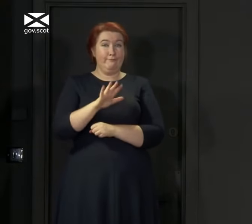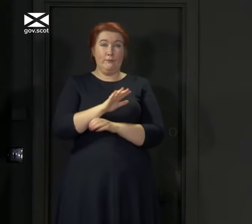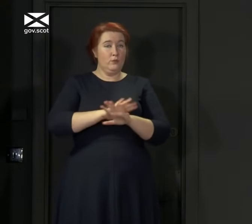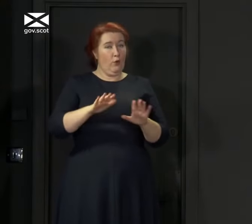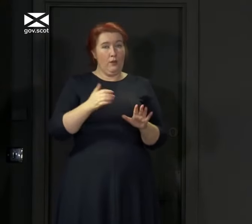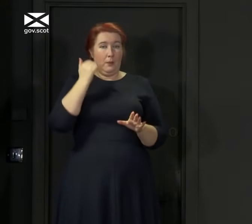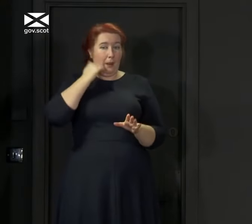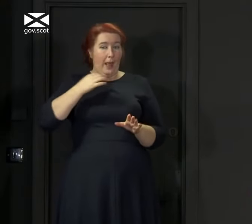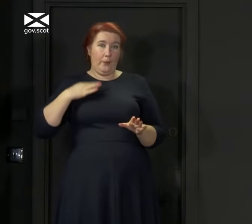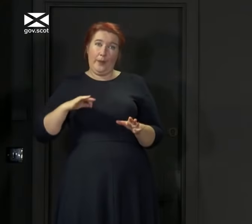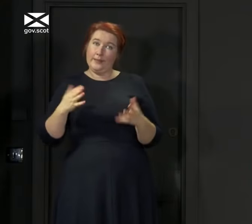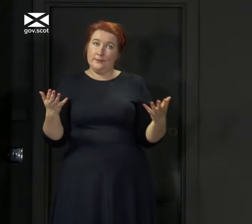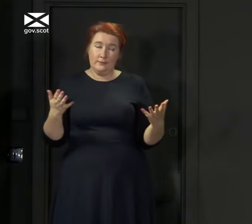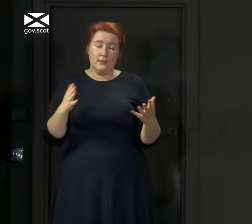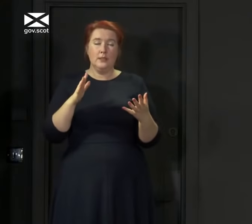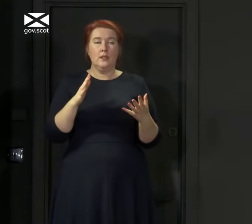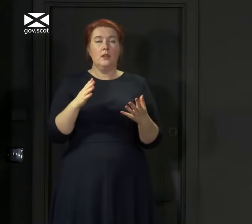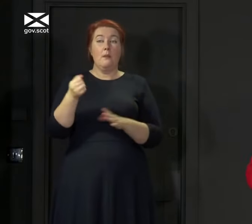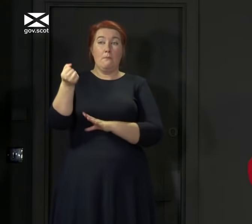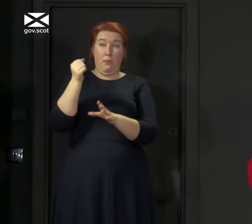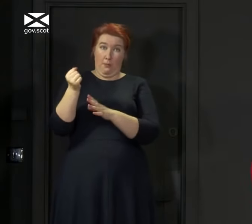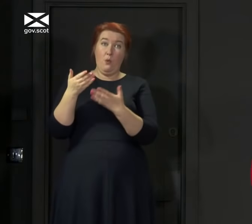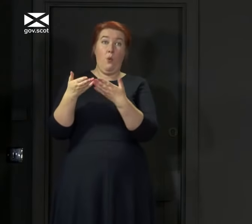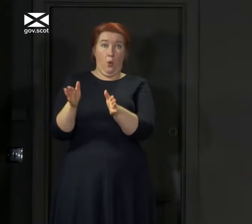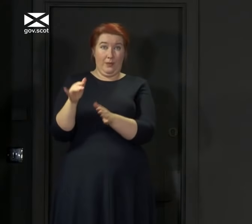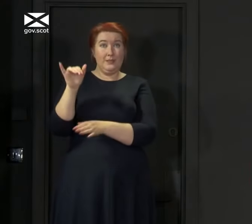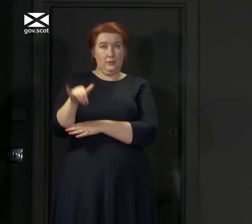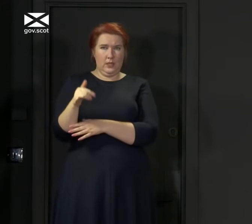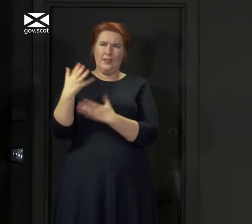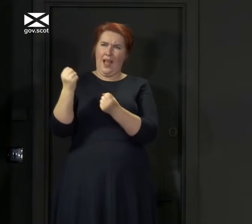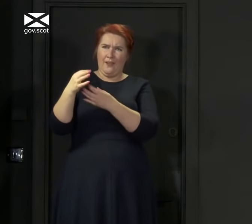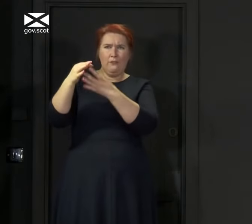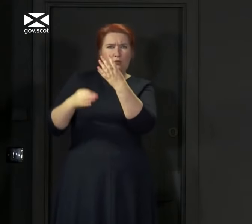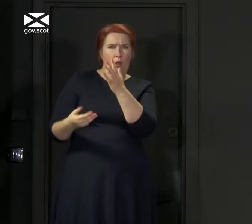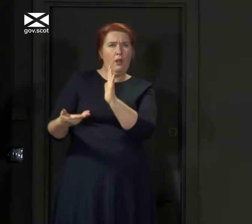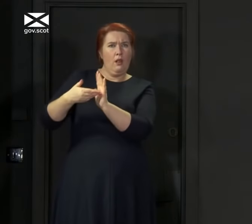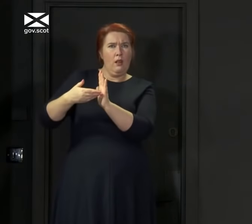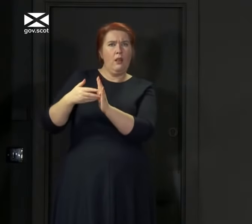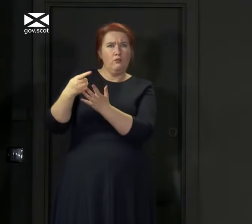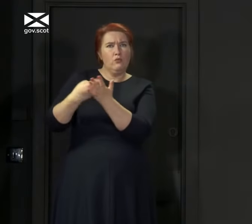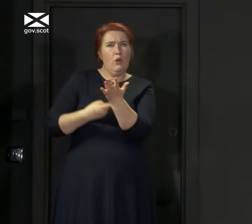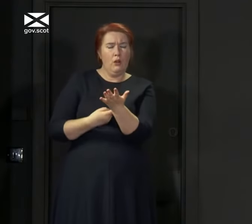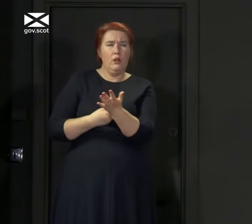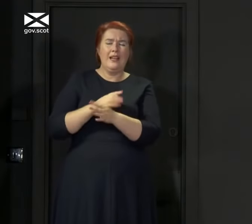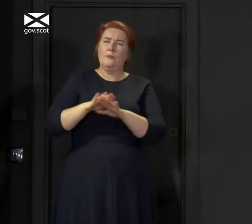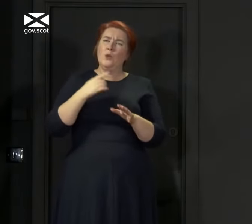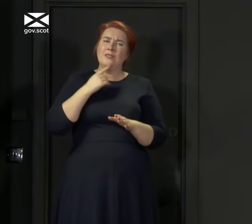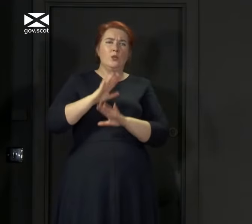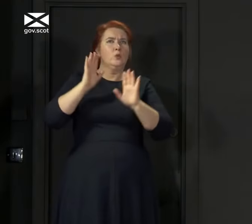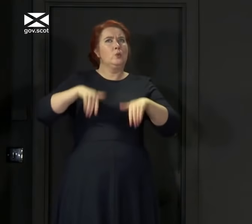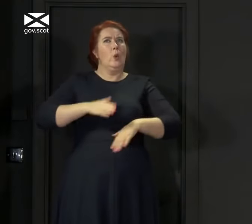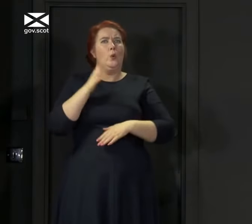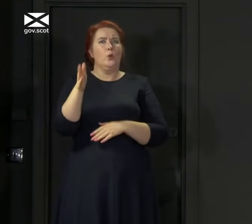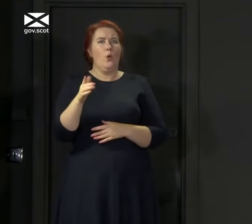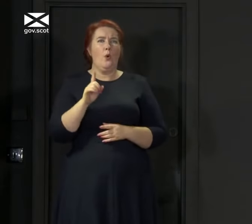subject to lots of mitigation. So people can go to pubs and I'm not saying absolutely don't go. But there is a need for all